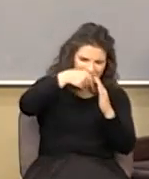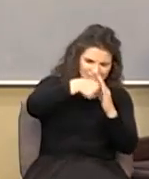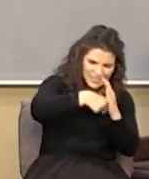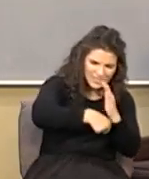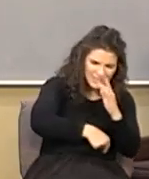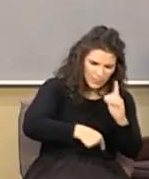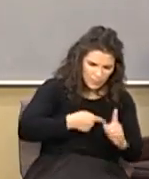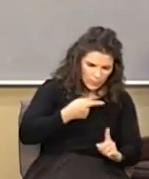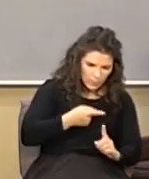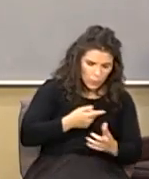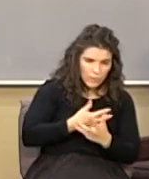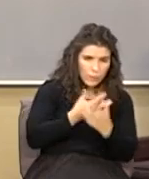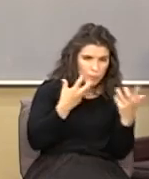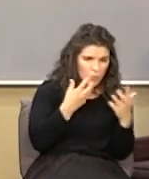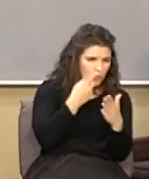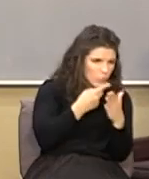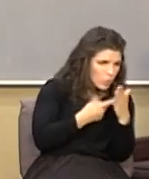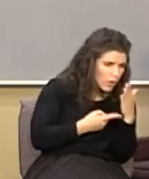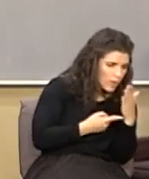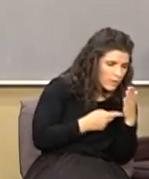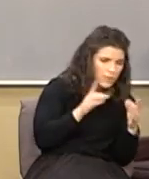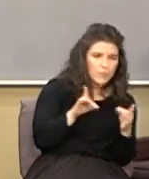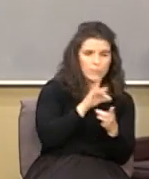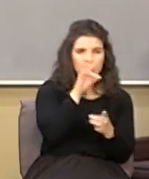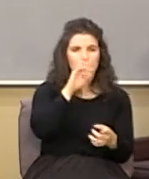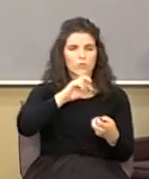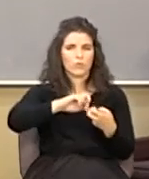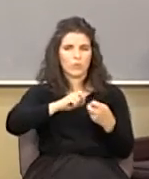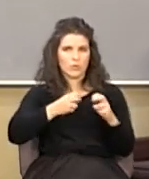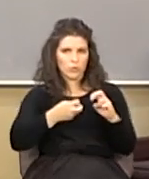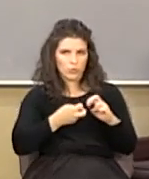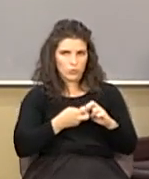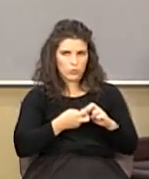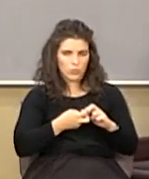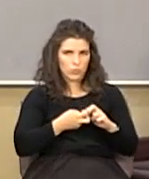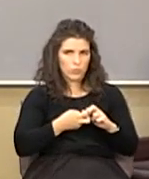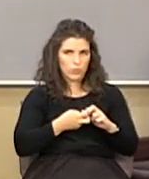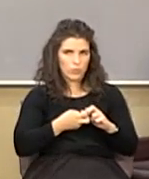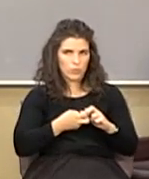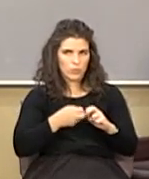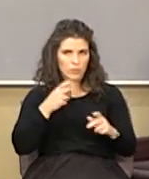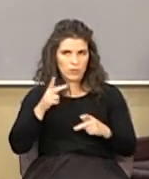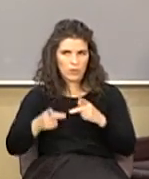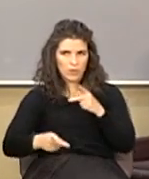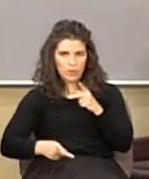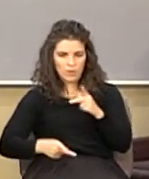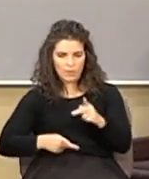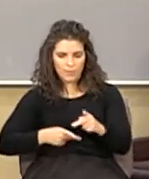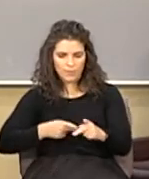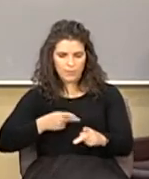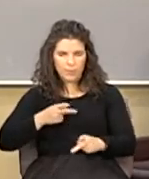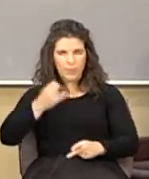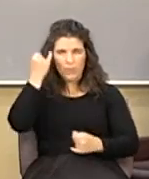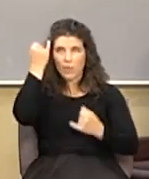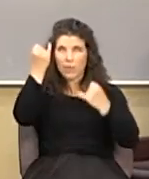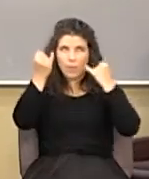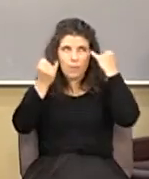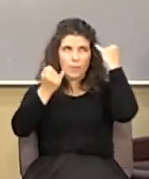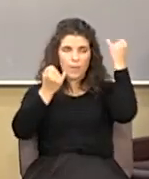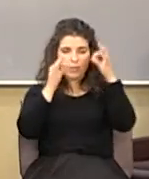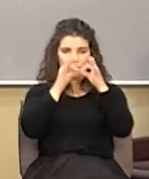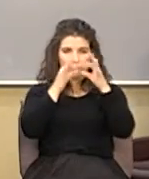that's the point there the nations the people imagine a vain they have vain empty